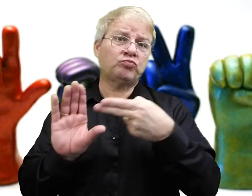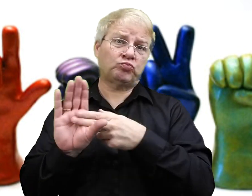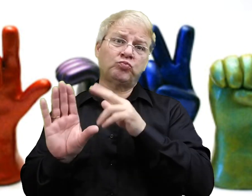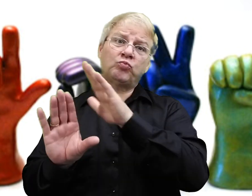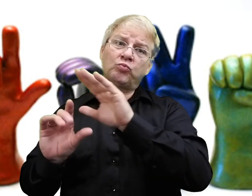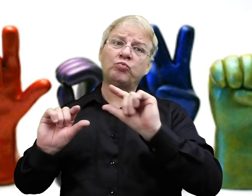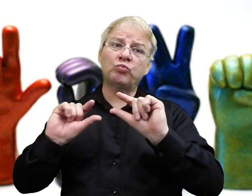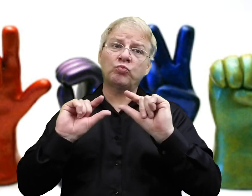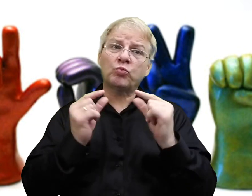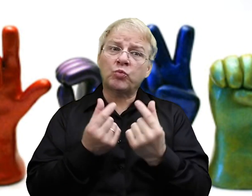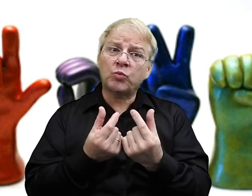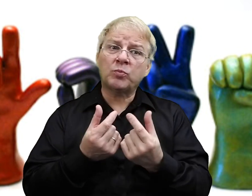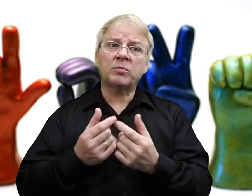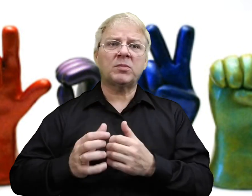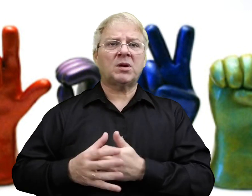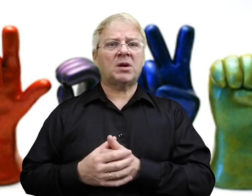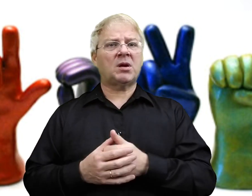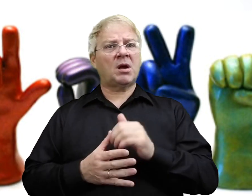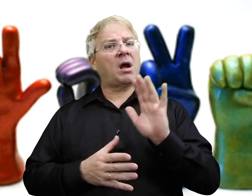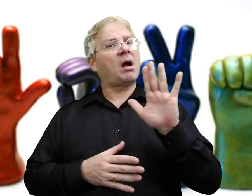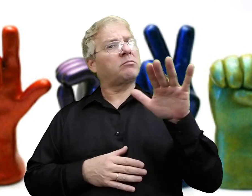to let you participate or invite you to join their group.